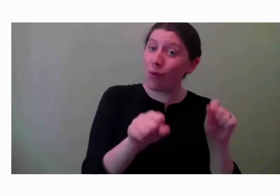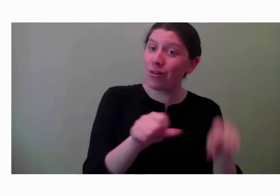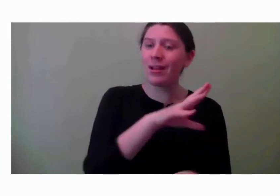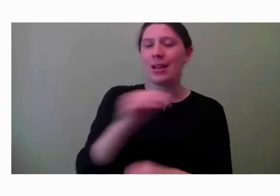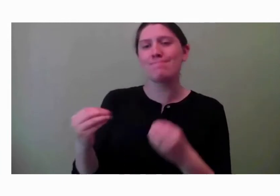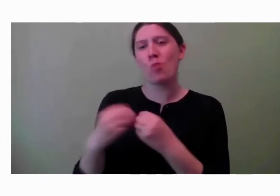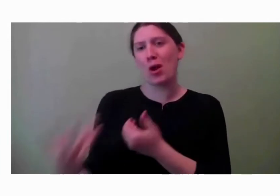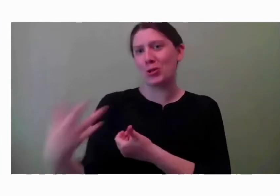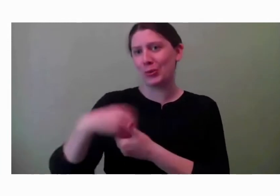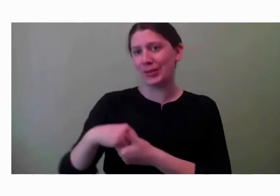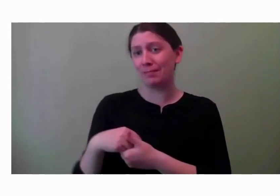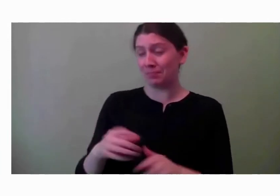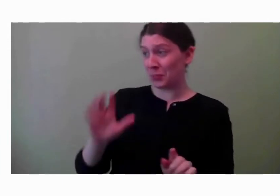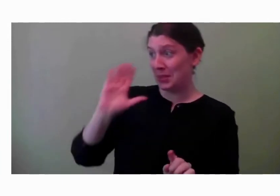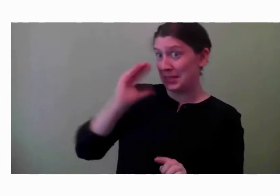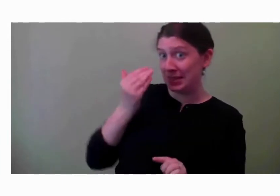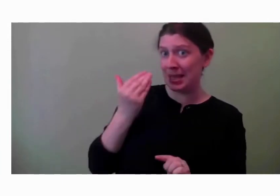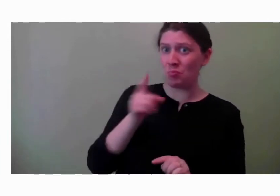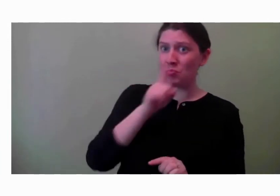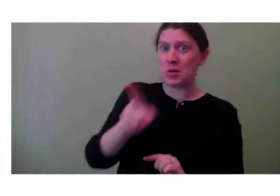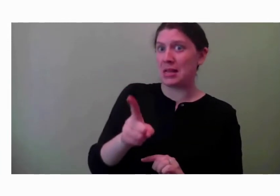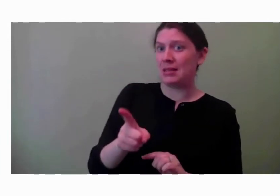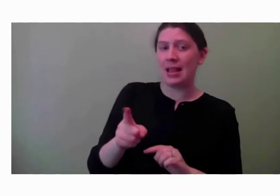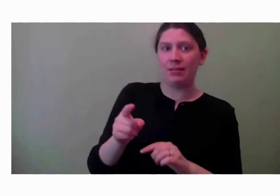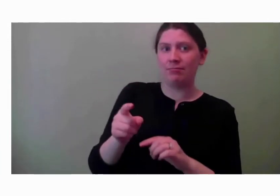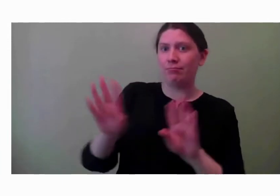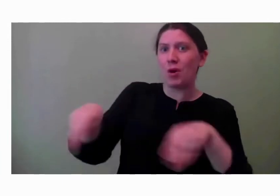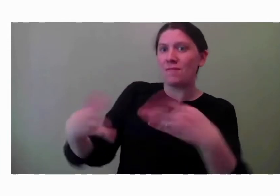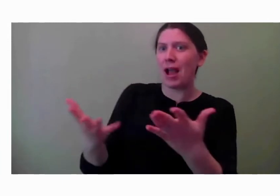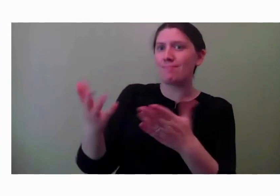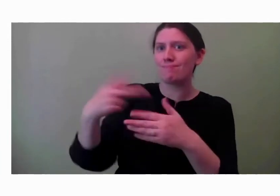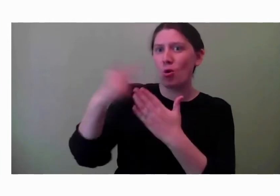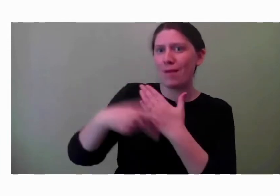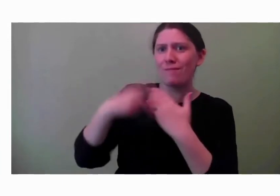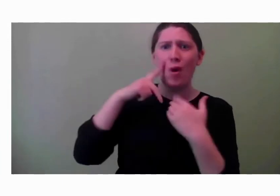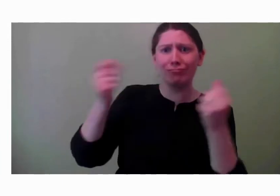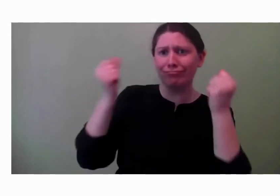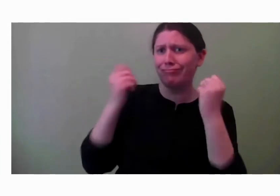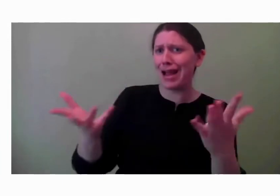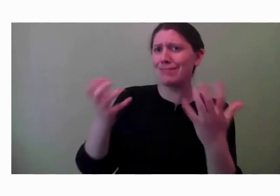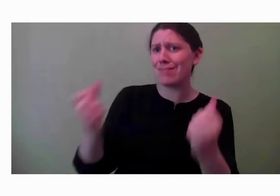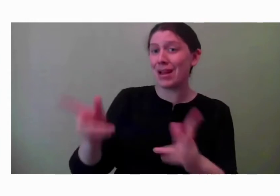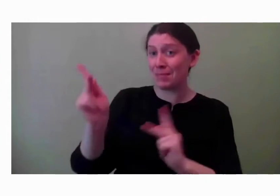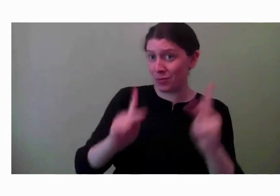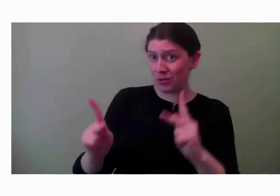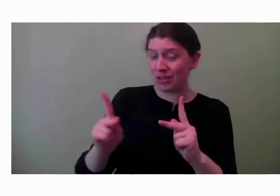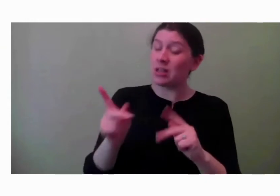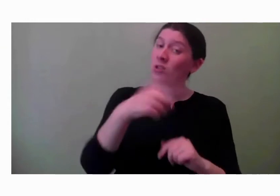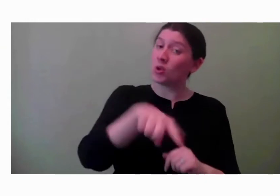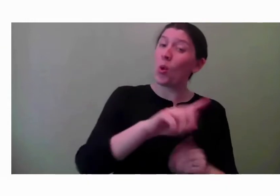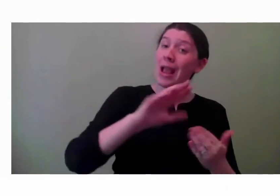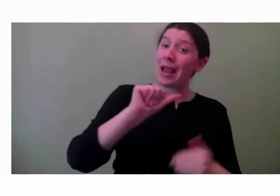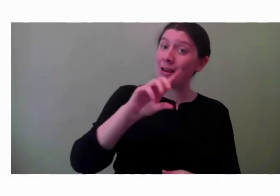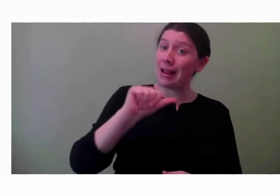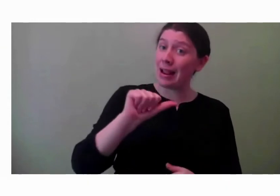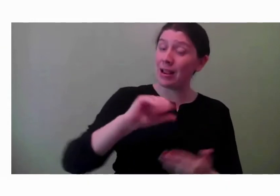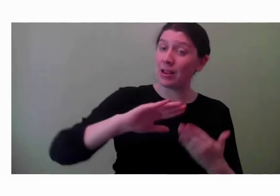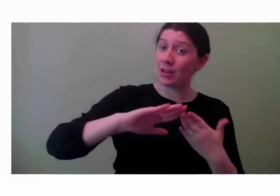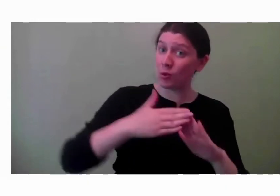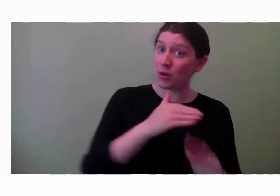everybody. Are there specific programs going on right now that ADA Cleveland community members can join in on? We do. So weekly,